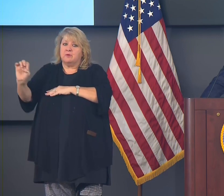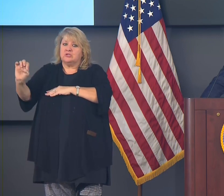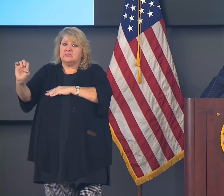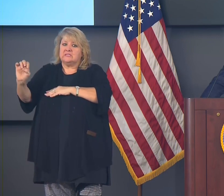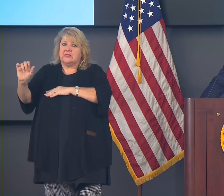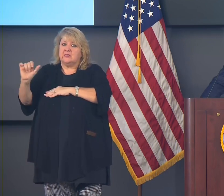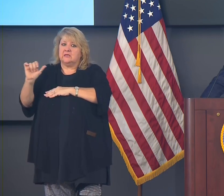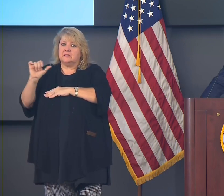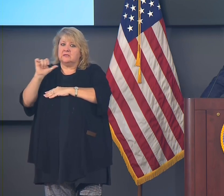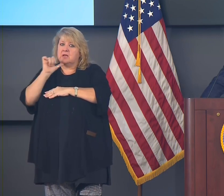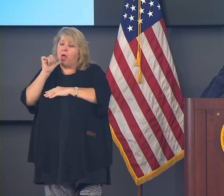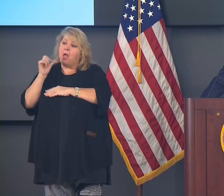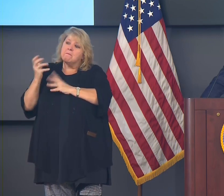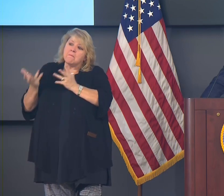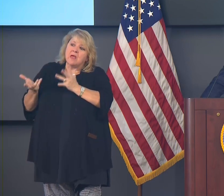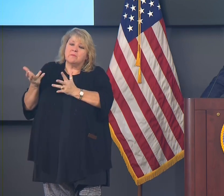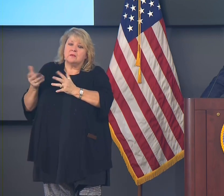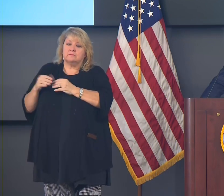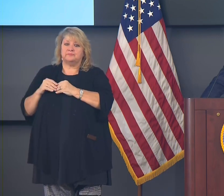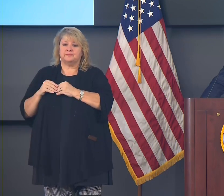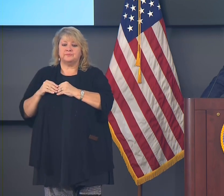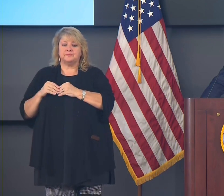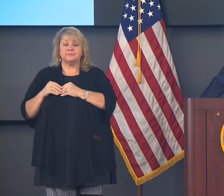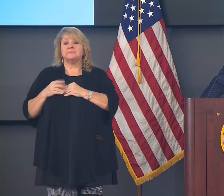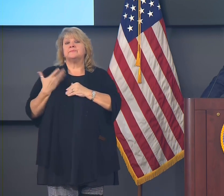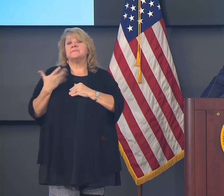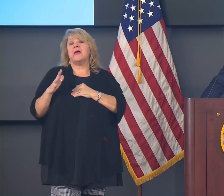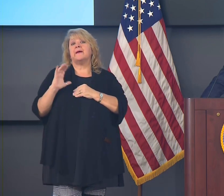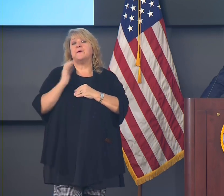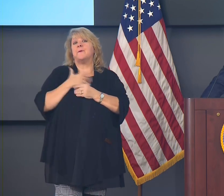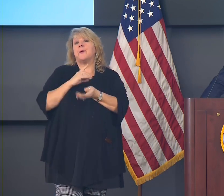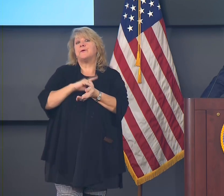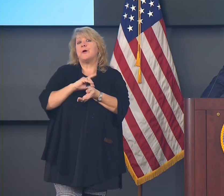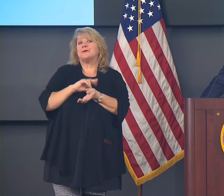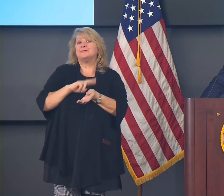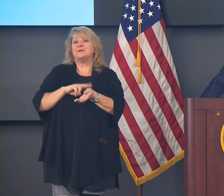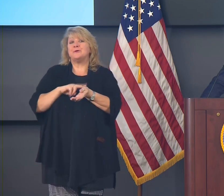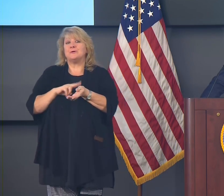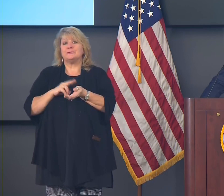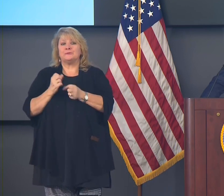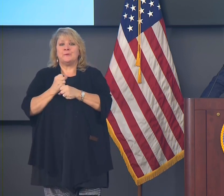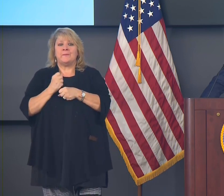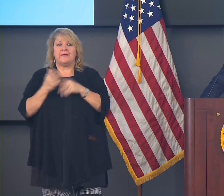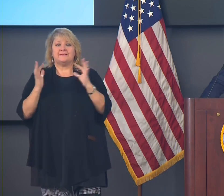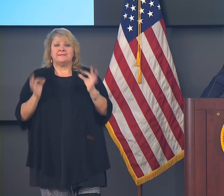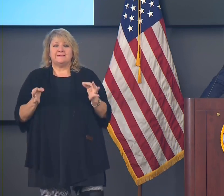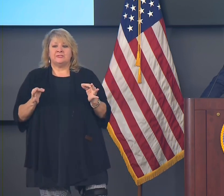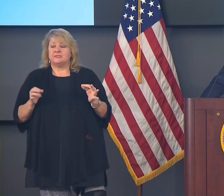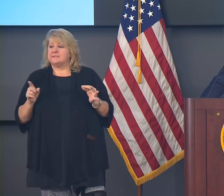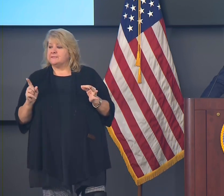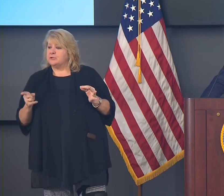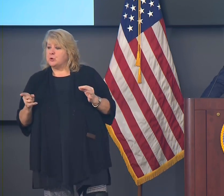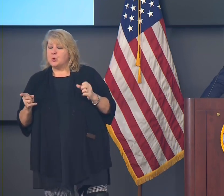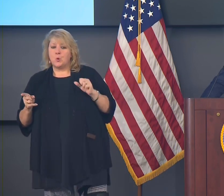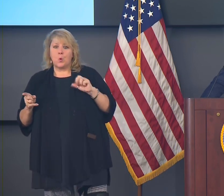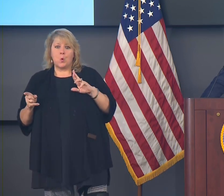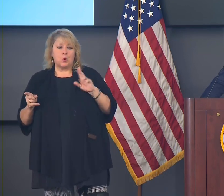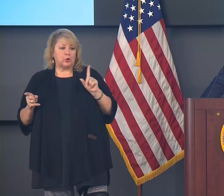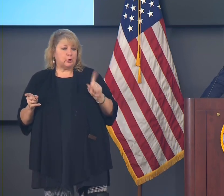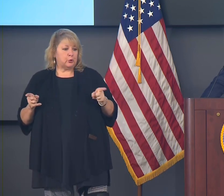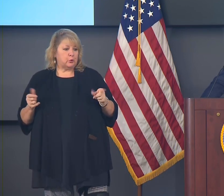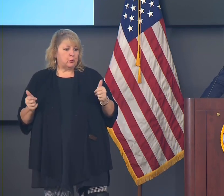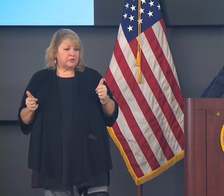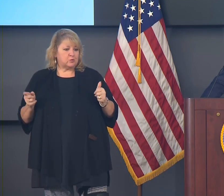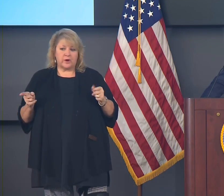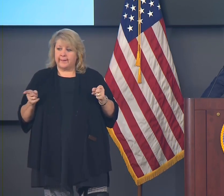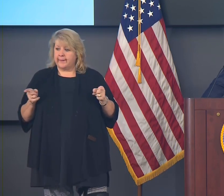make crisis care decisions that pit one critical case against another because there's a lack of resources. That would be a very dark place